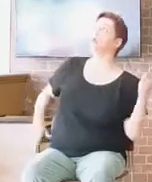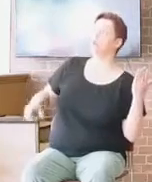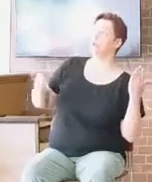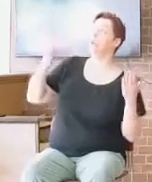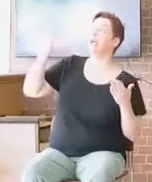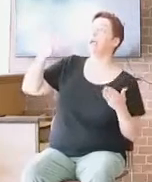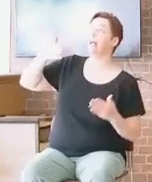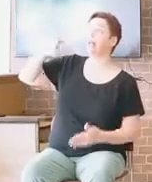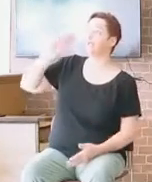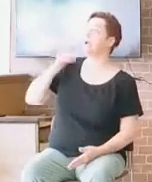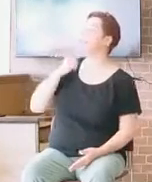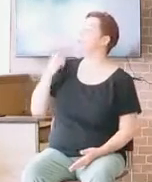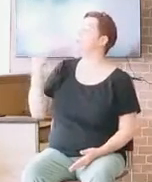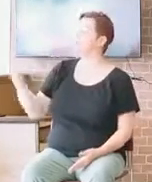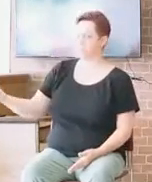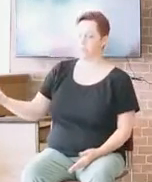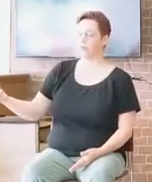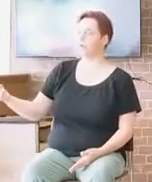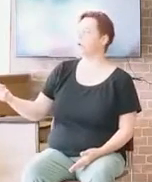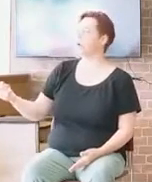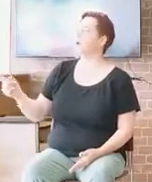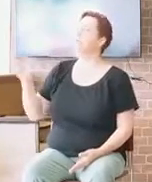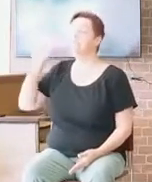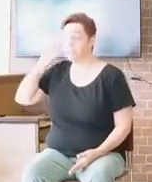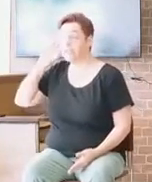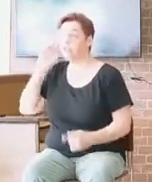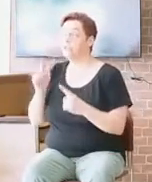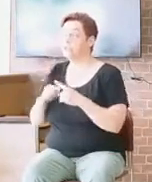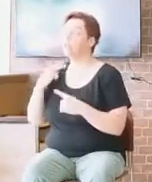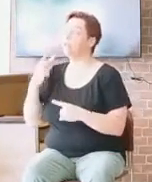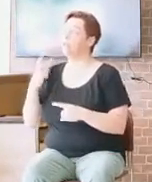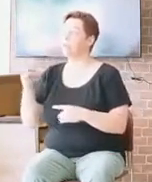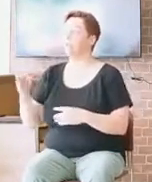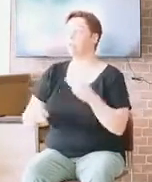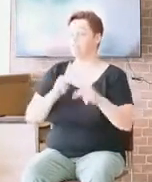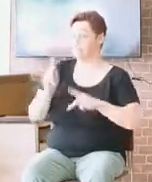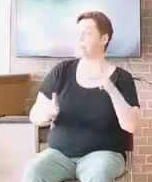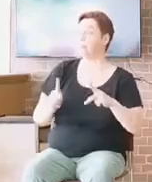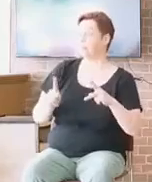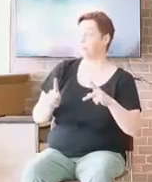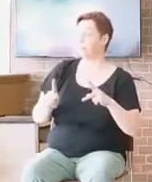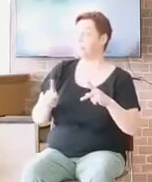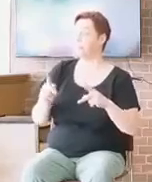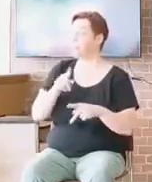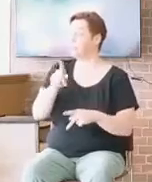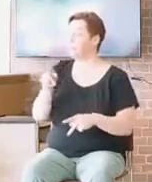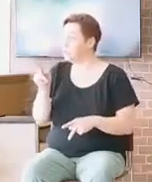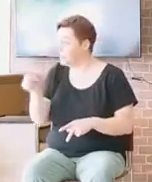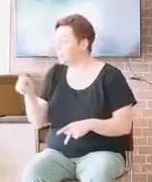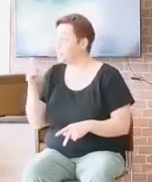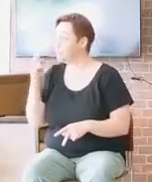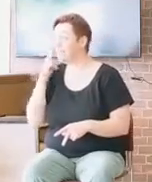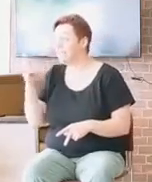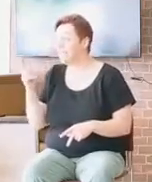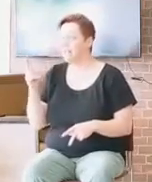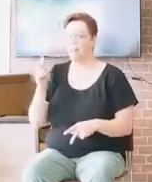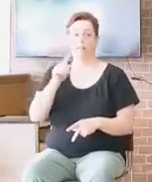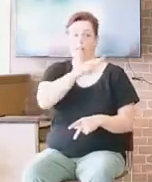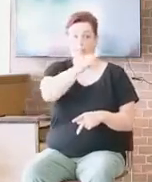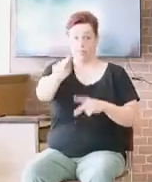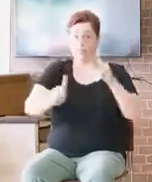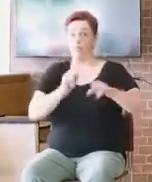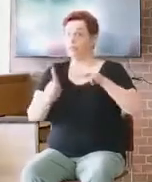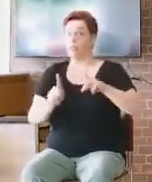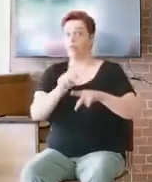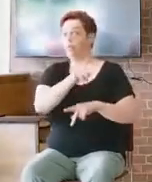say unto thee, for they have not rejected thee, but they have rejected me, that I should not reign